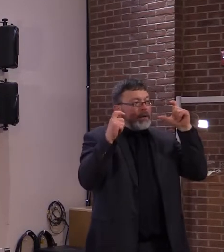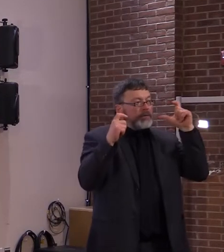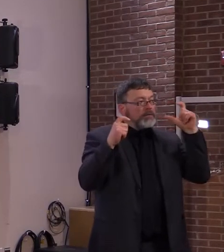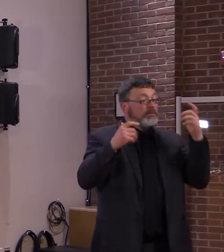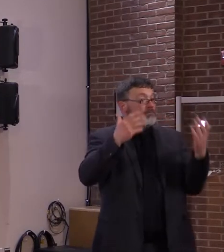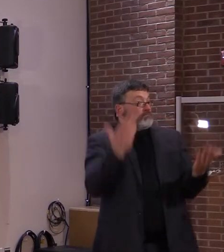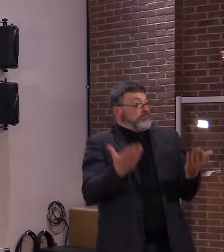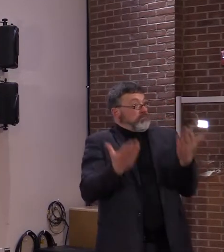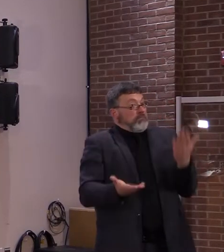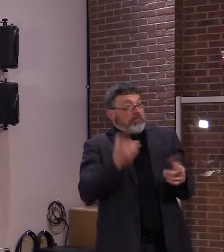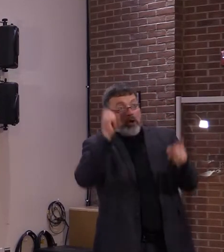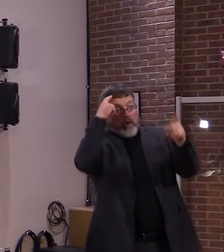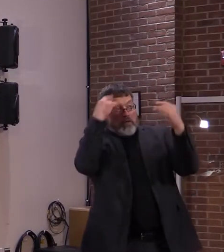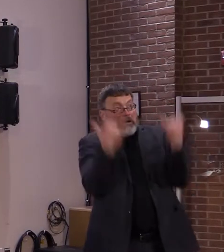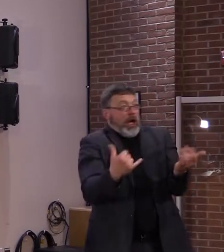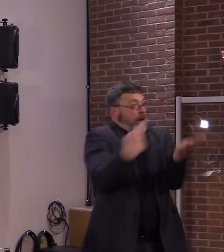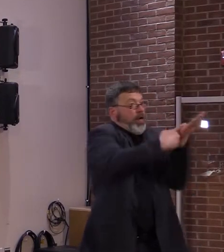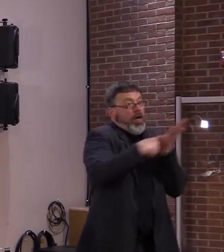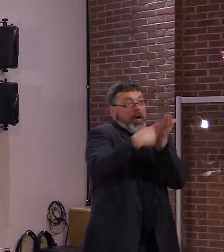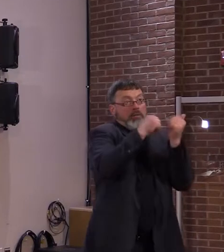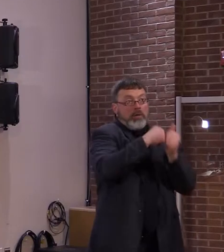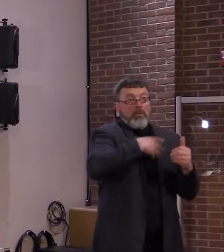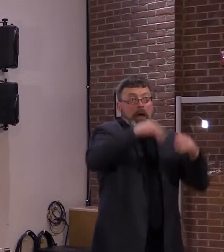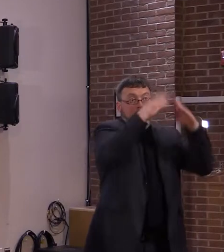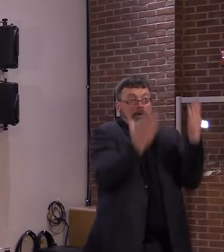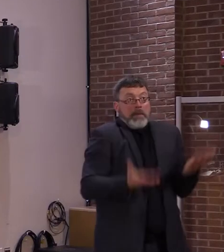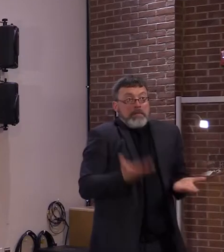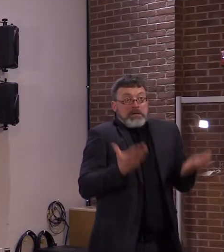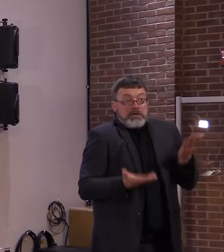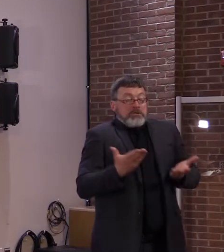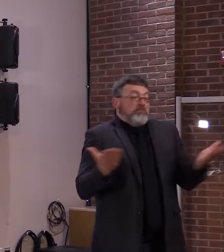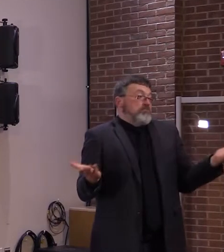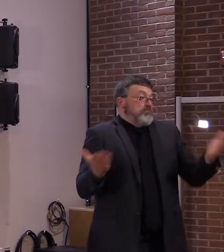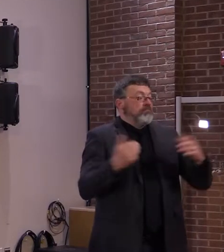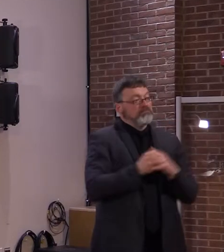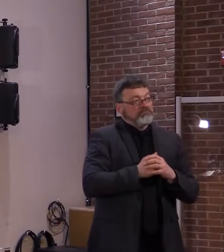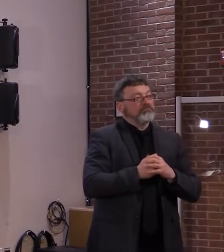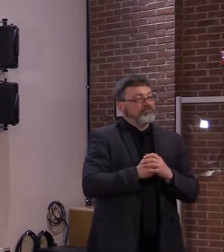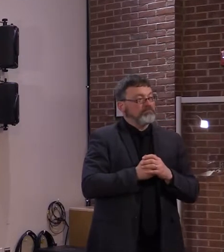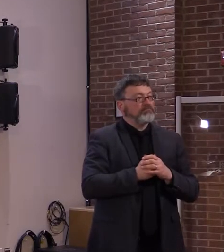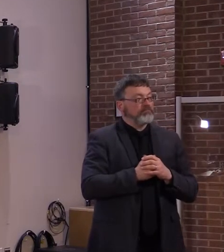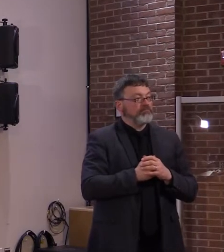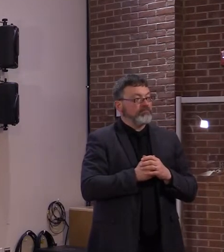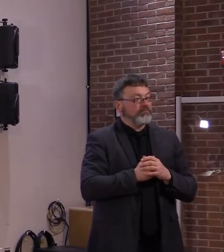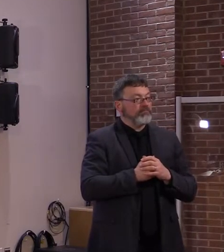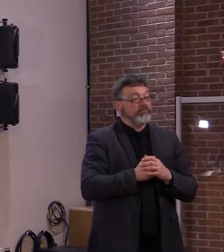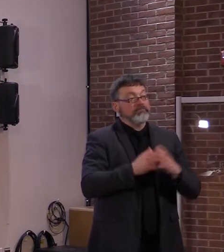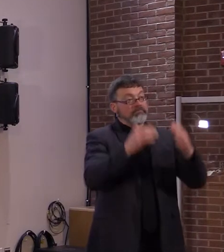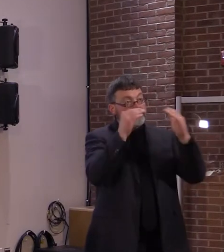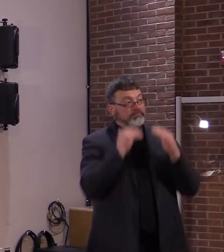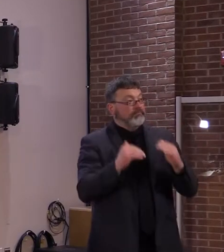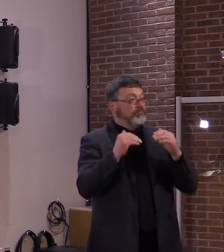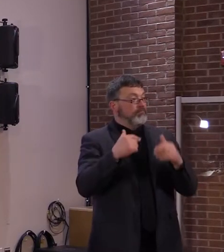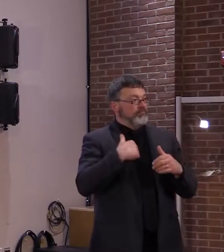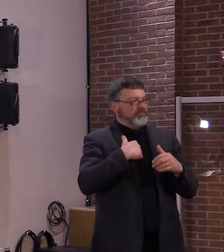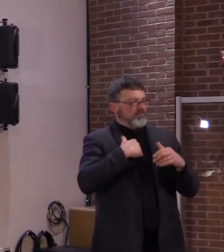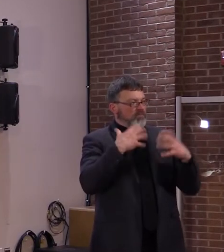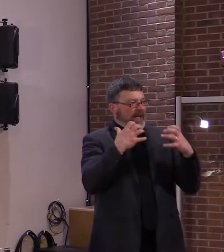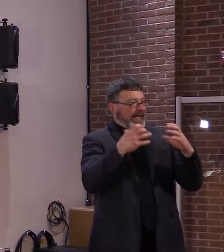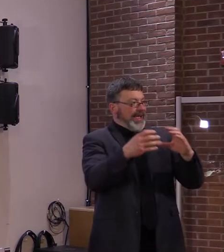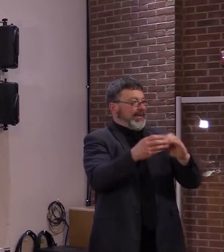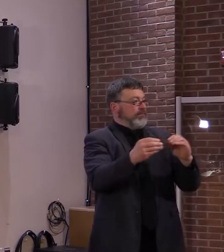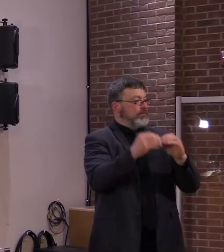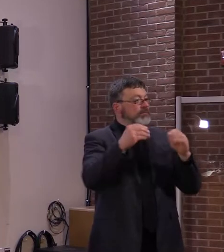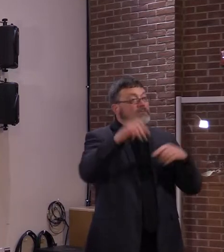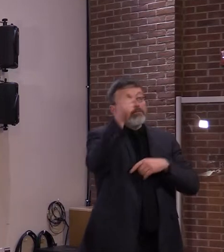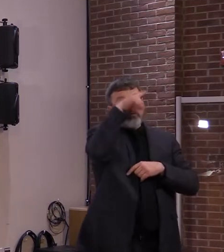The governor also mentioned on Friday, we have now released Summer Overnight Camp Guidance. This is available on